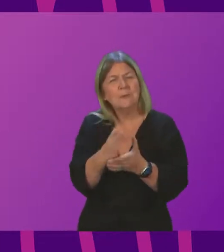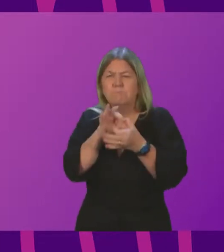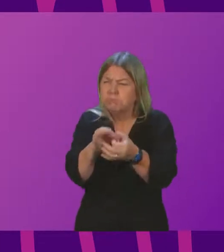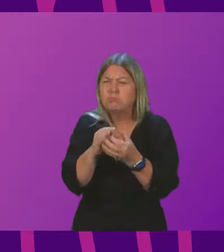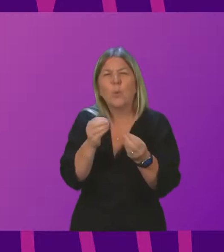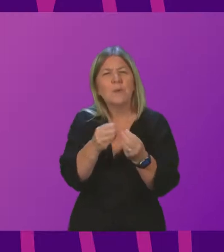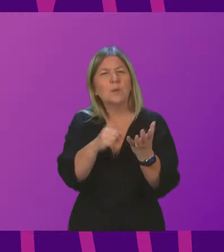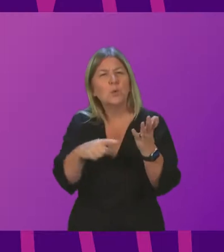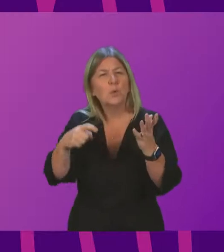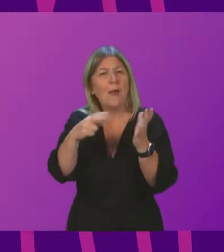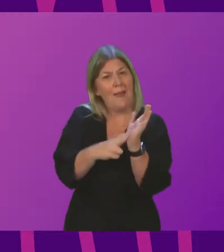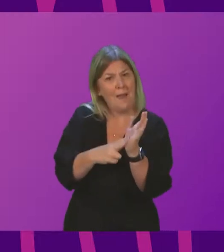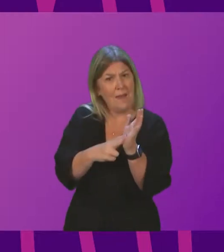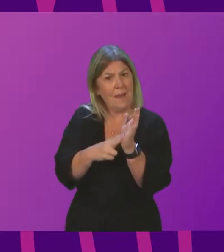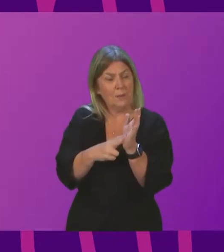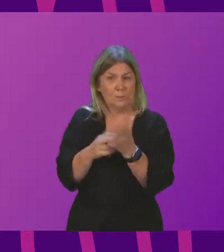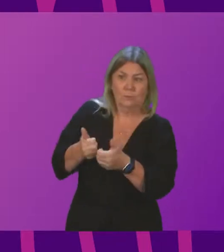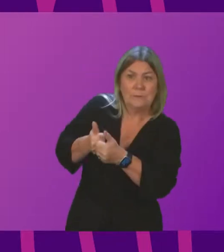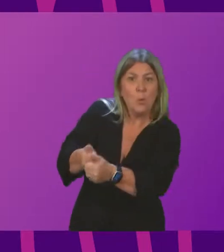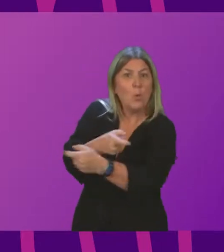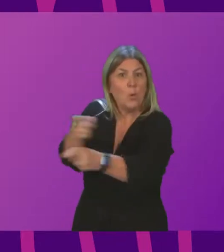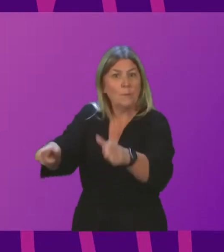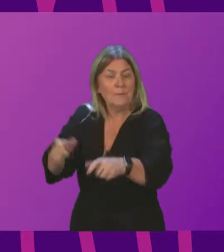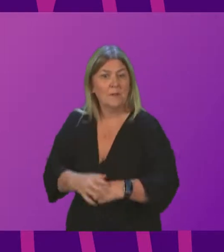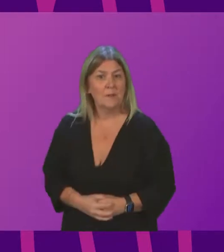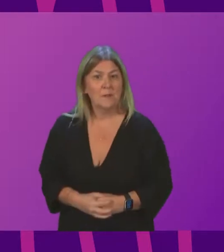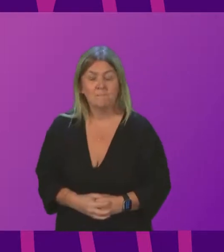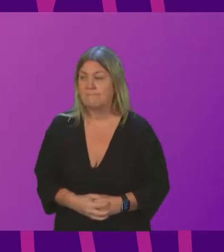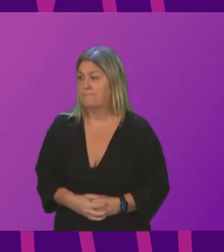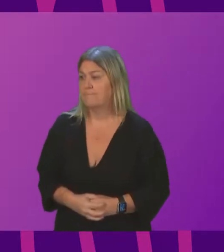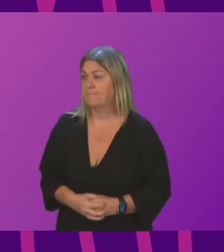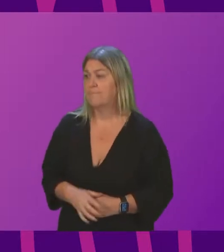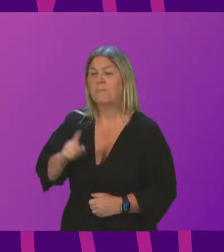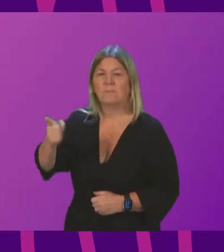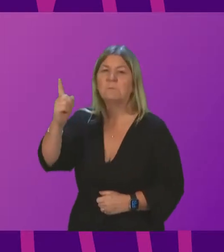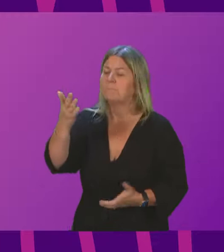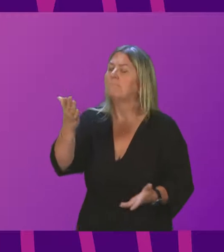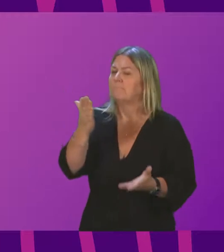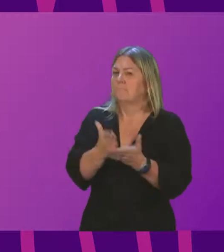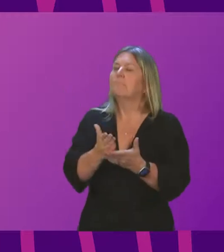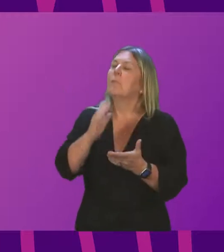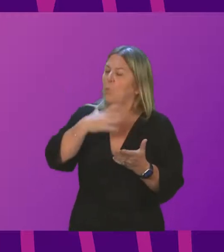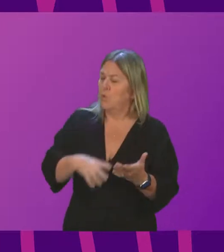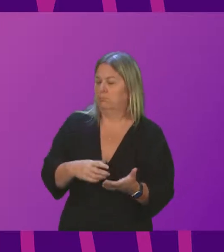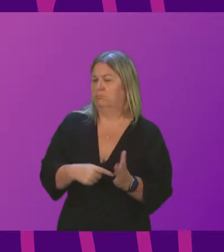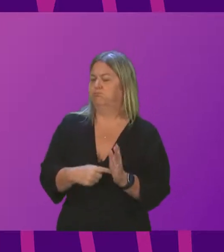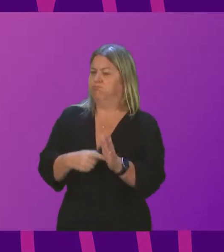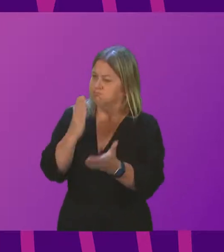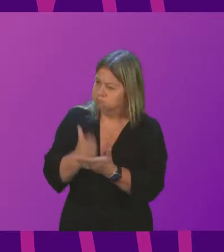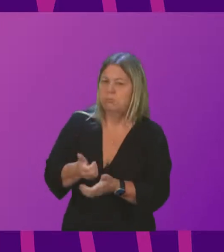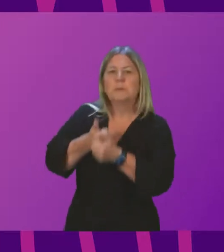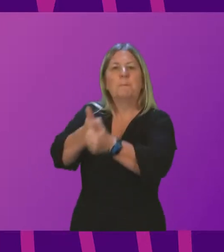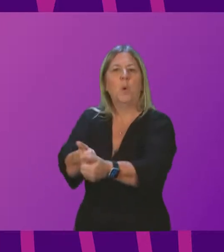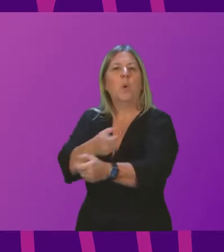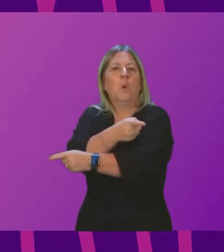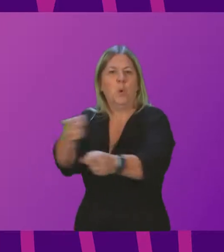First Minister. Yes, indeed. I'm sure all of us would want to express once again our solidarity with the people of Afghanistan.